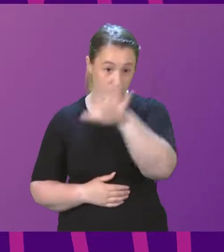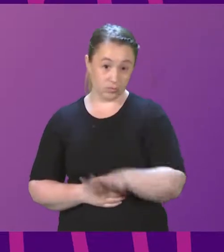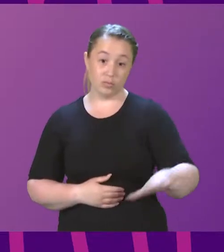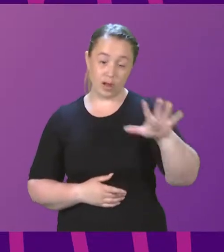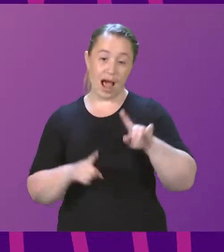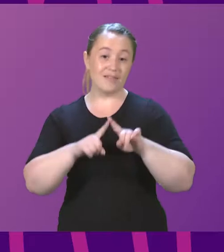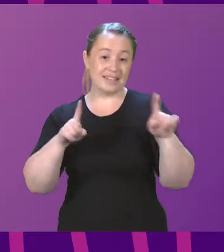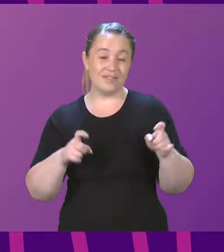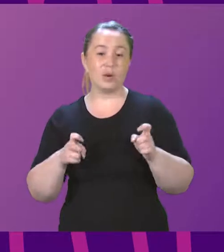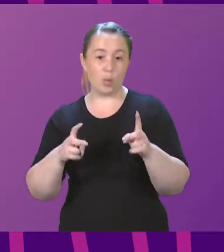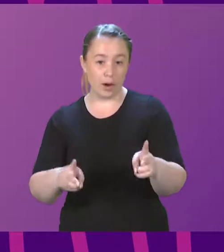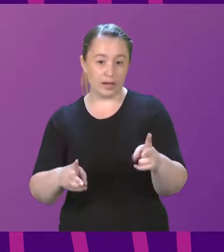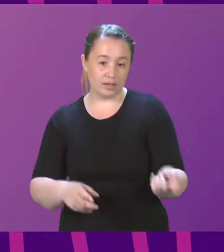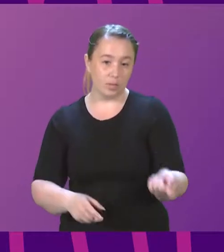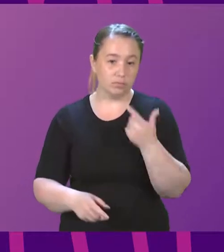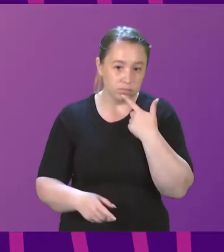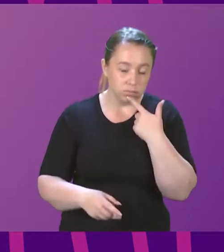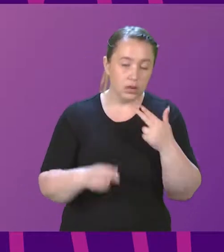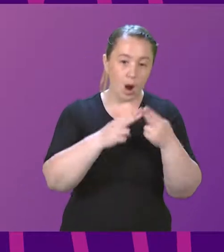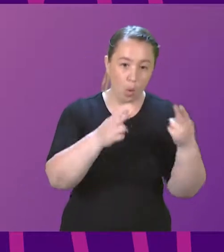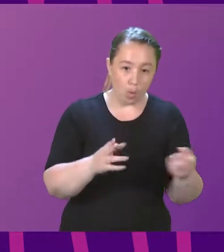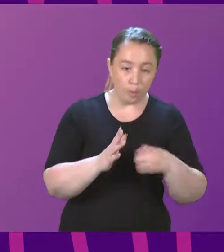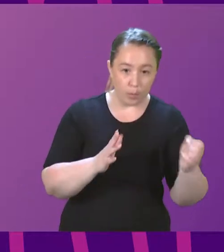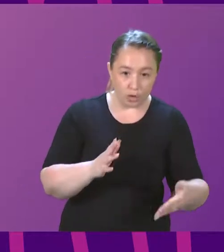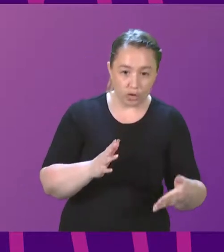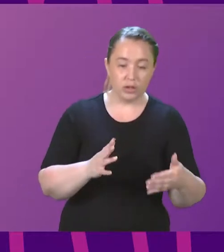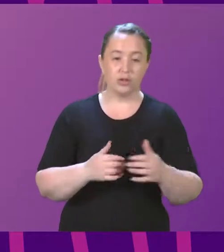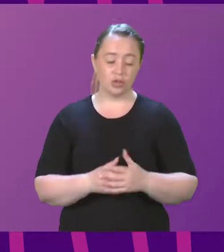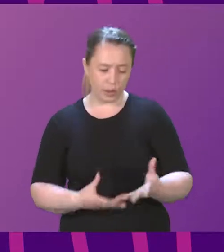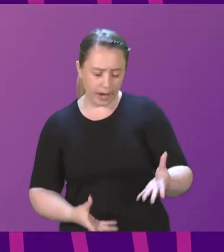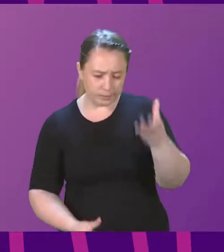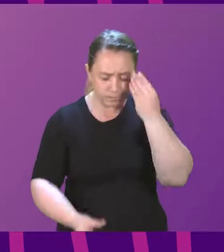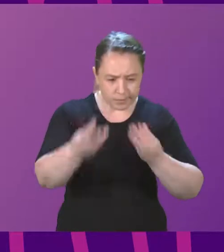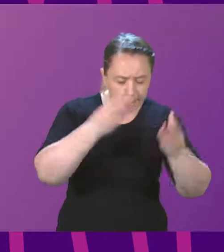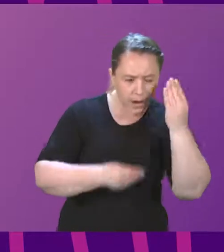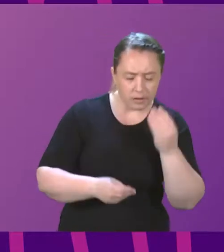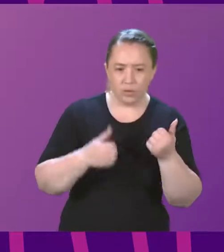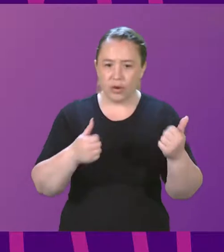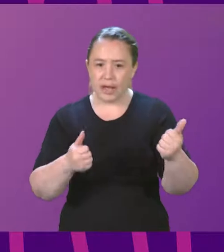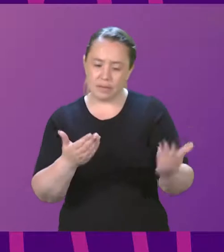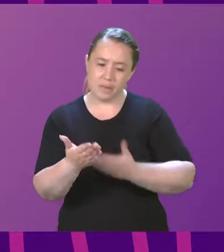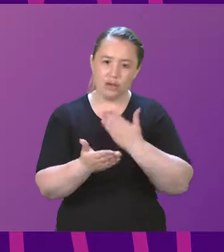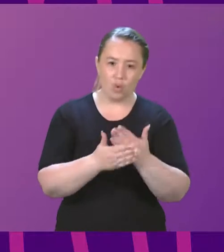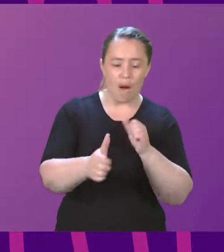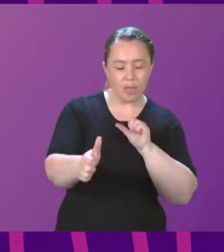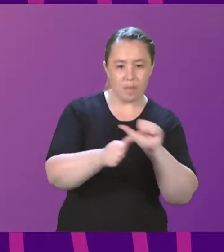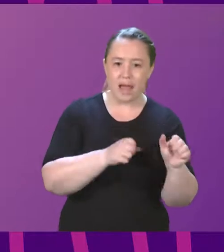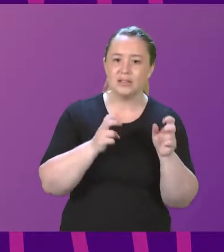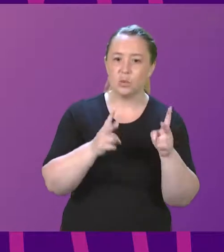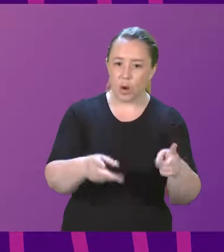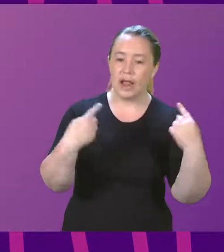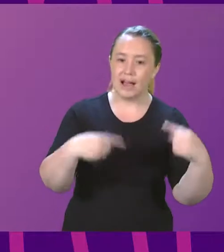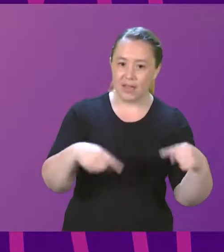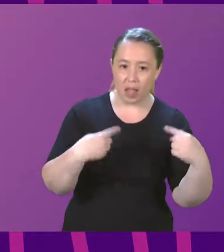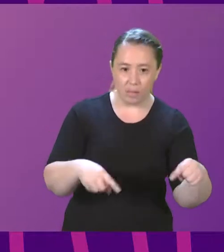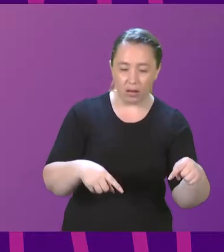And I would expect to understand better those variations and be able to iron them out to ensure that there are absolutely